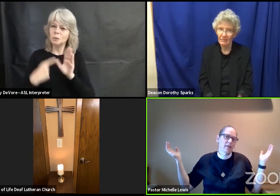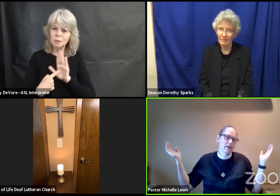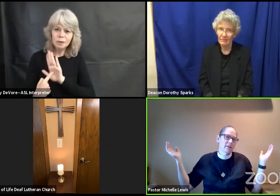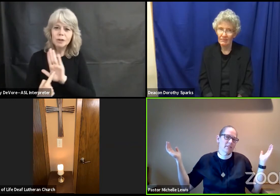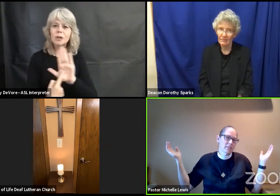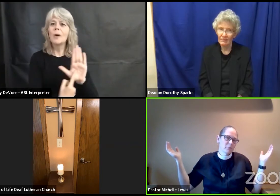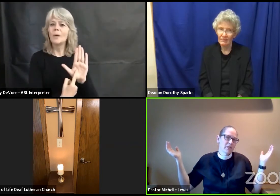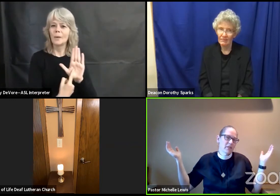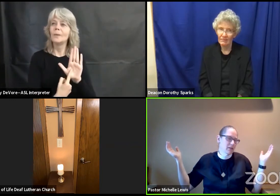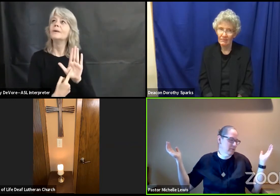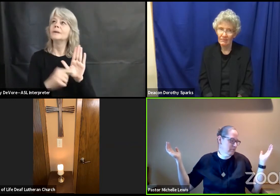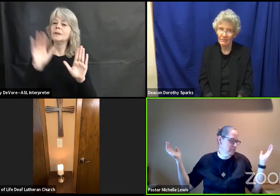us to be.